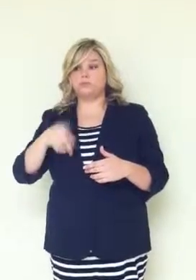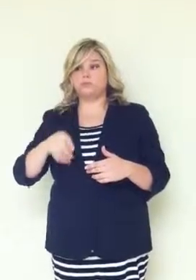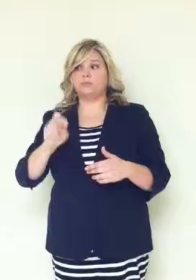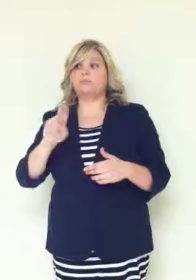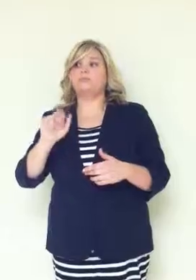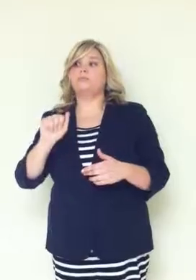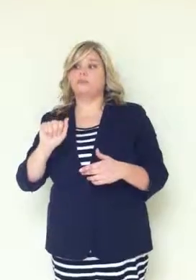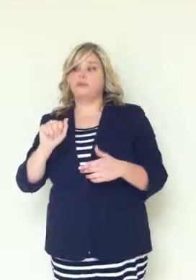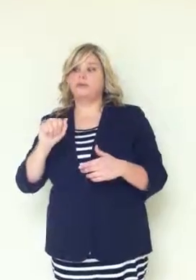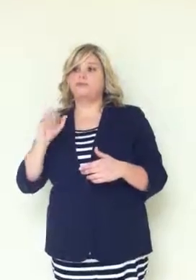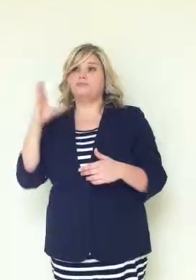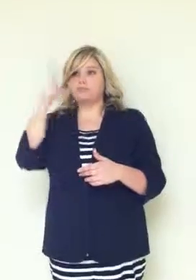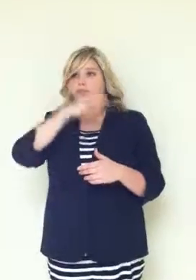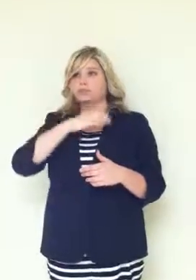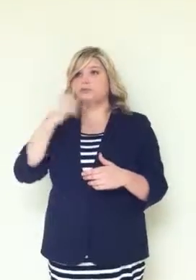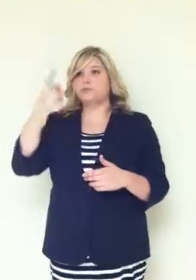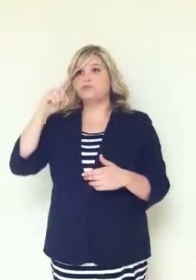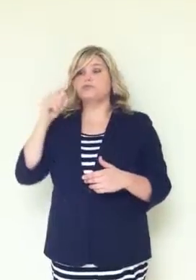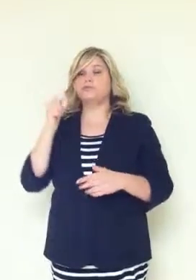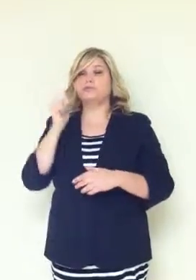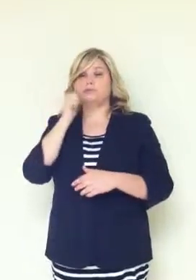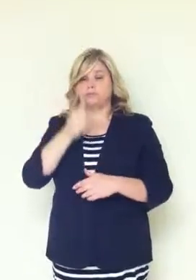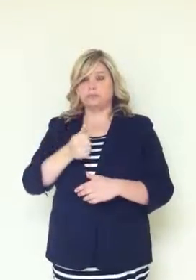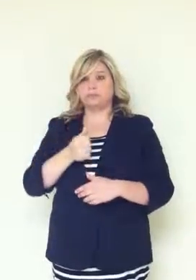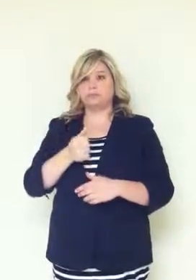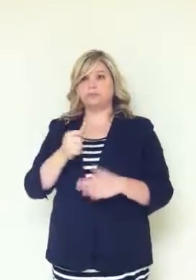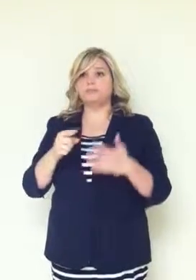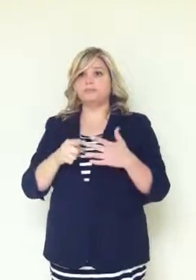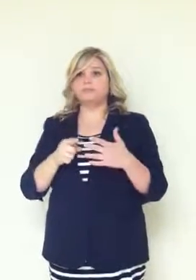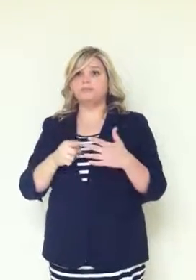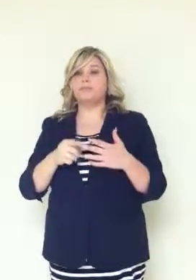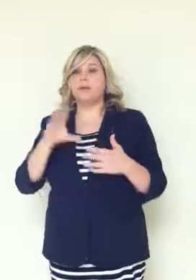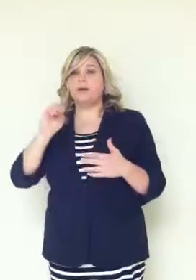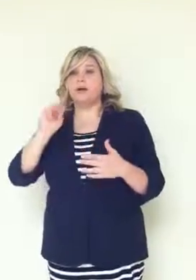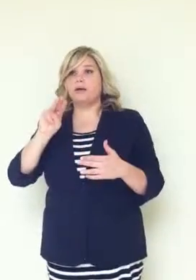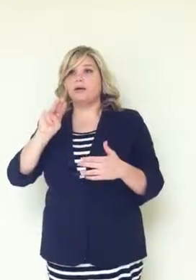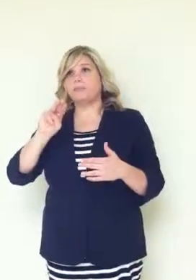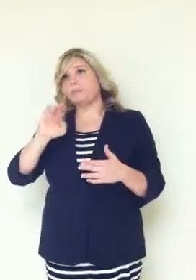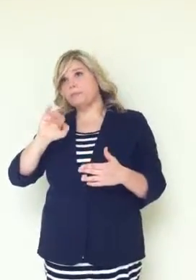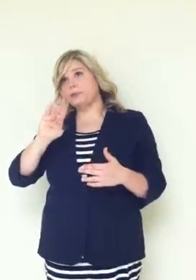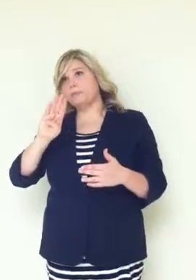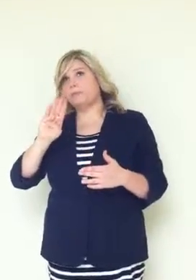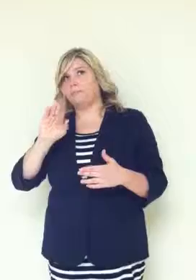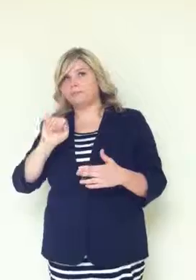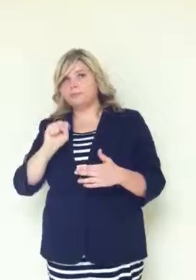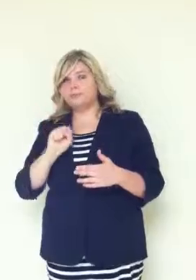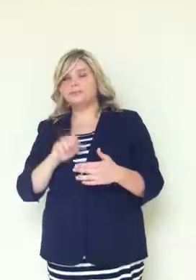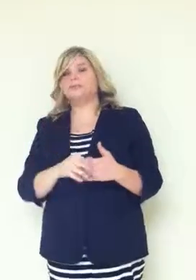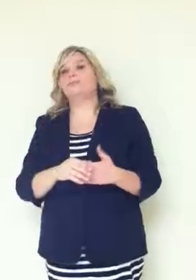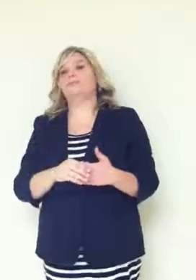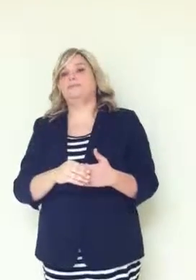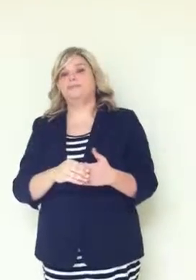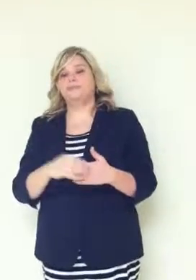Omnibus, and many more.